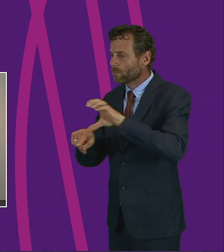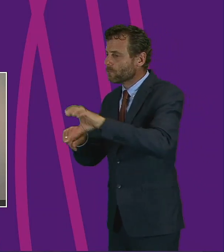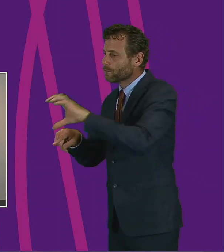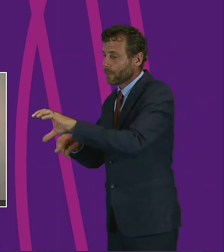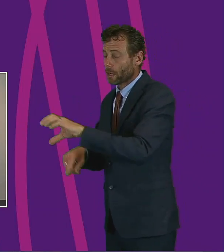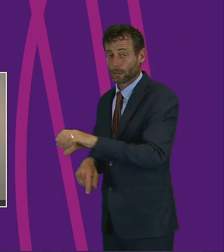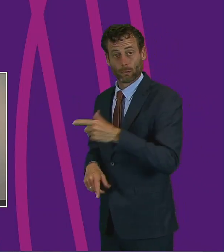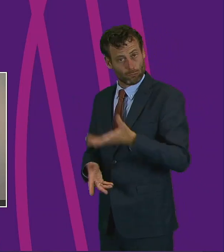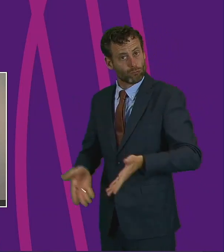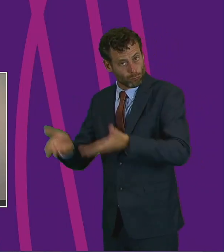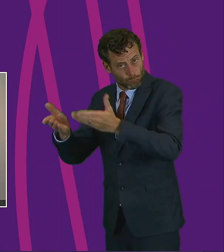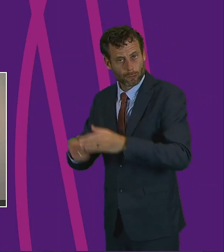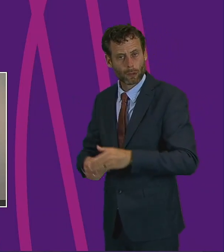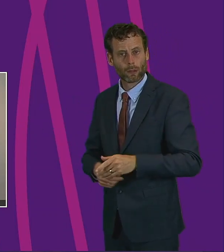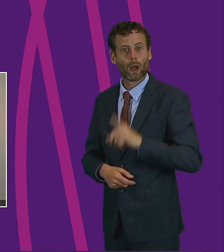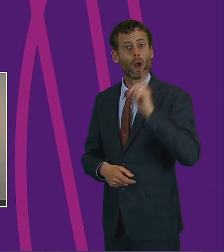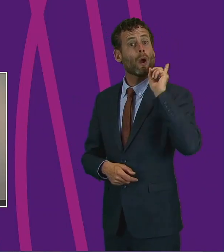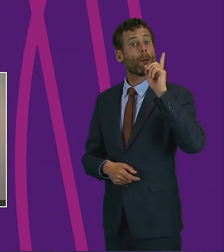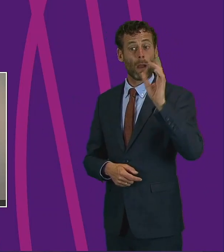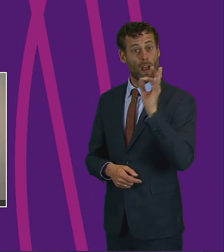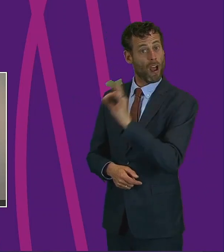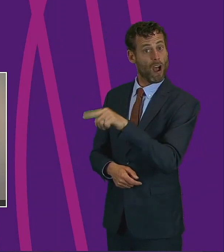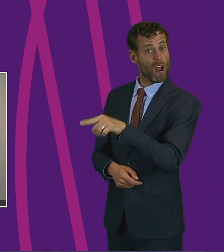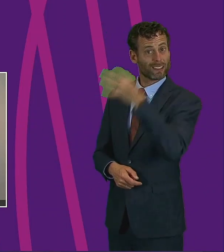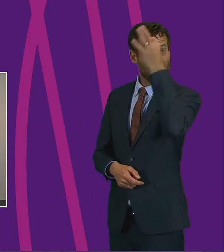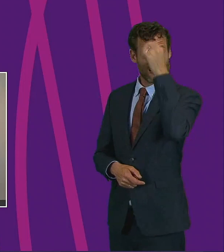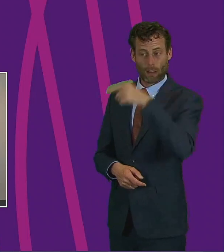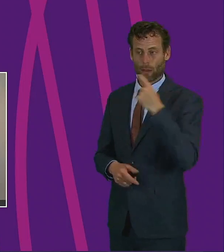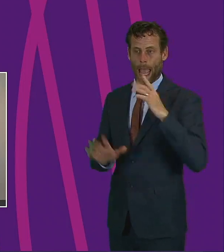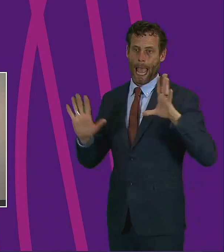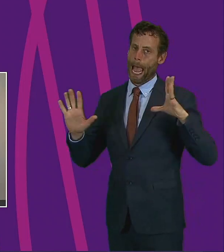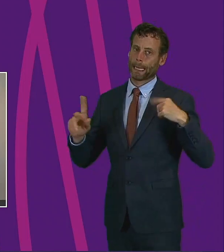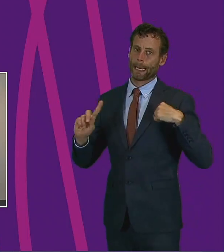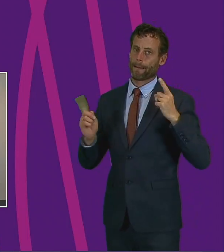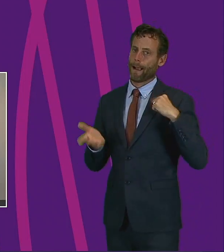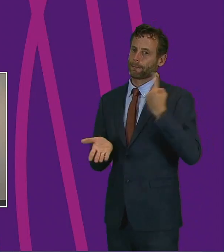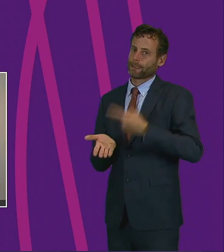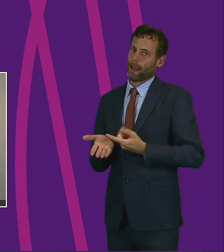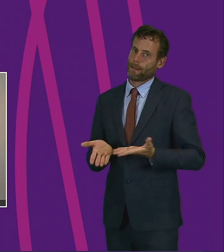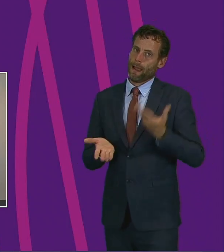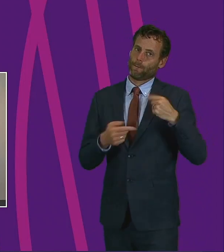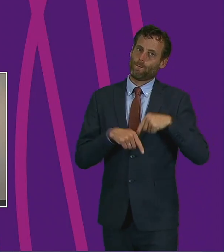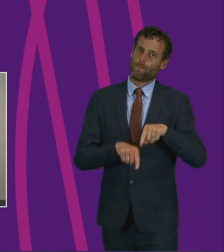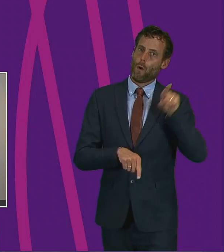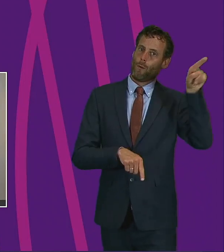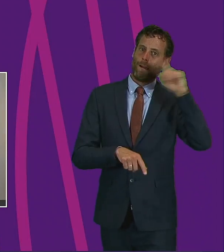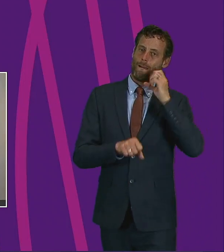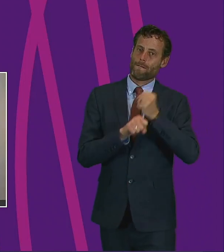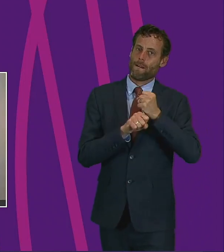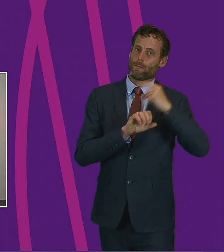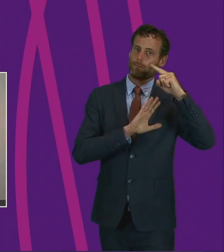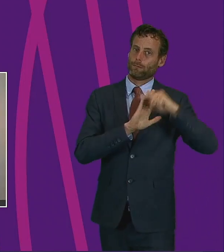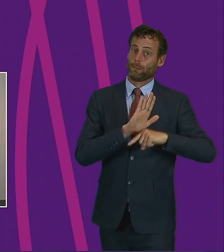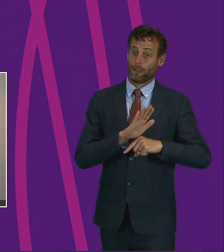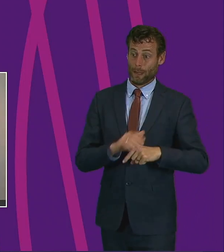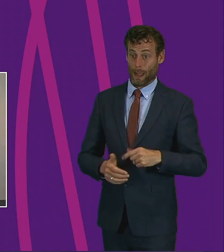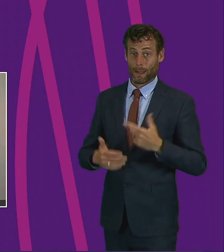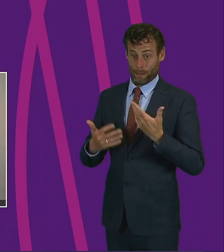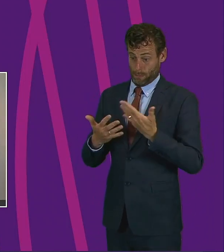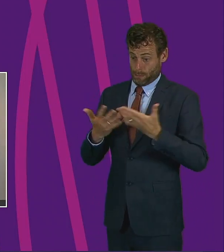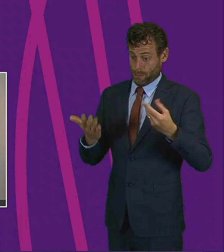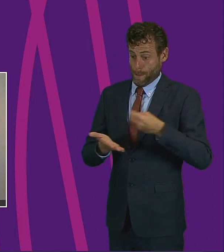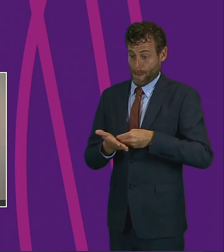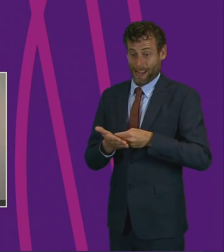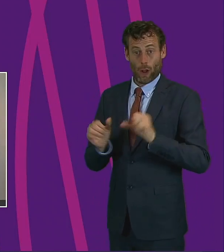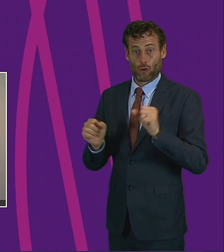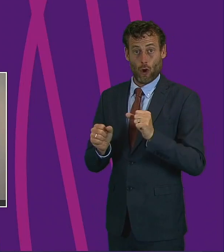Scottish Government. Will the Scottish Government allow councils to use their discretion and local knowledge in spending any remaining money, which has not been claimed? Currently,